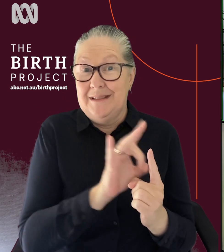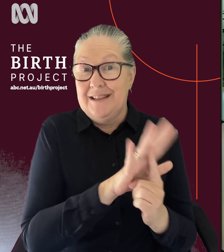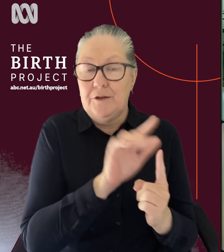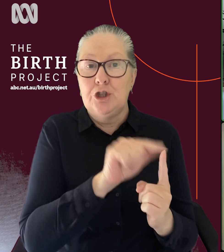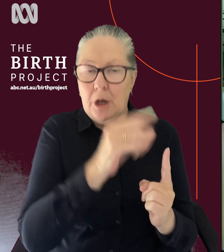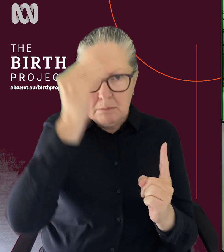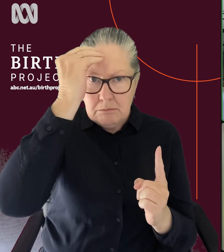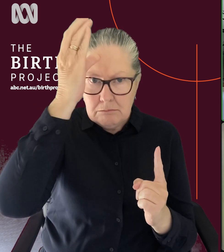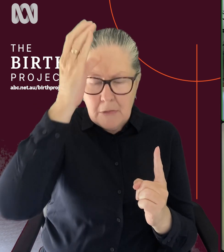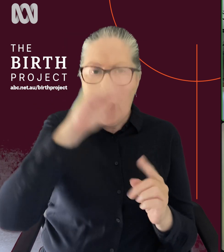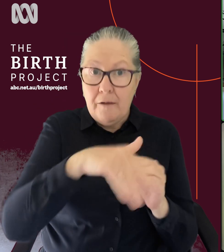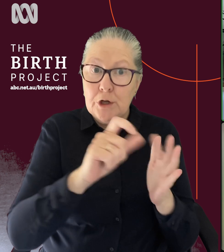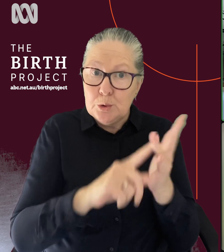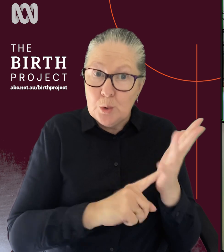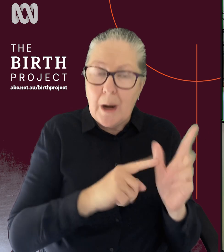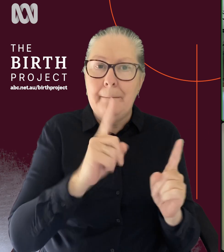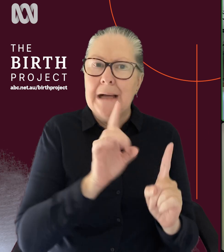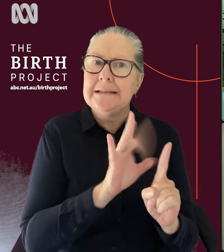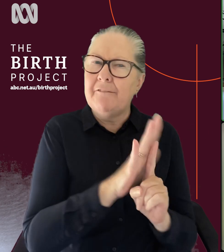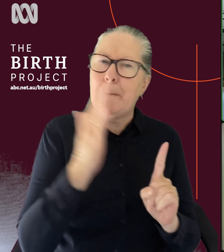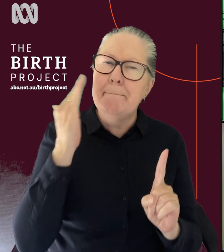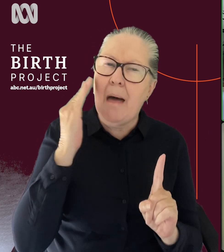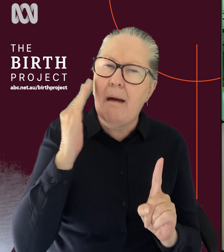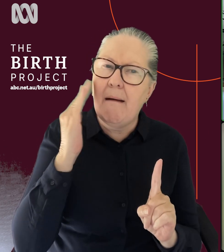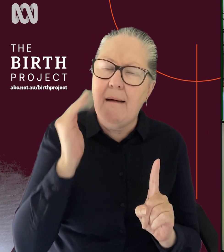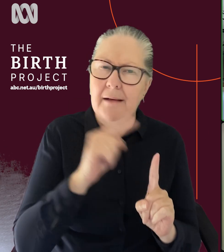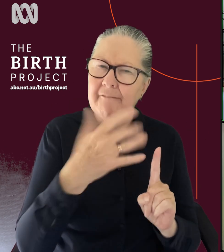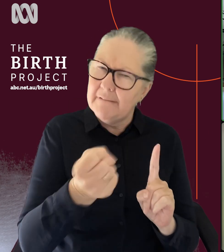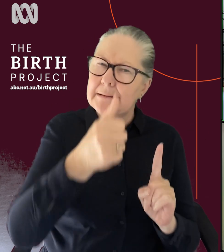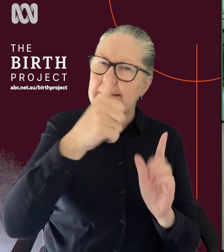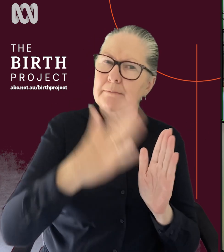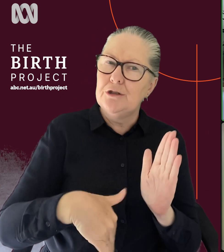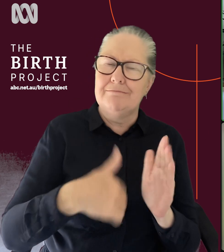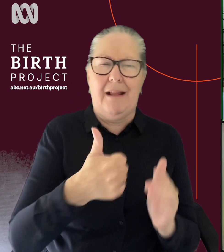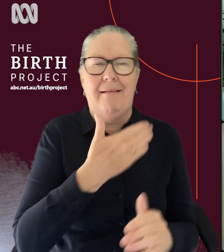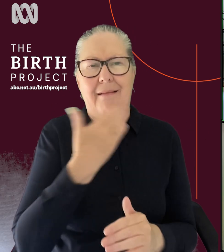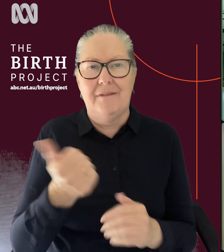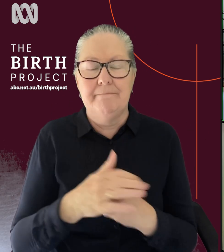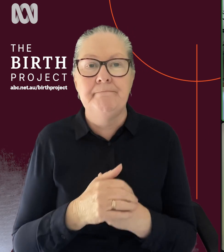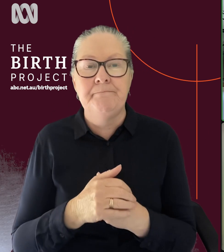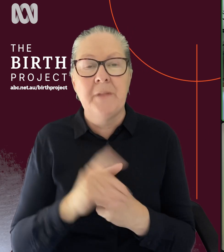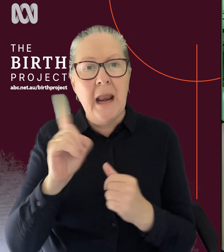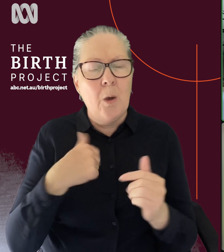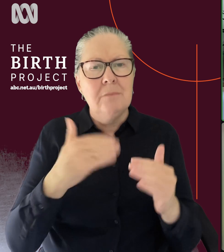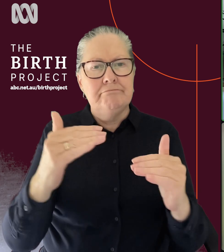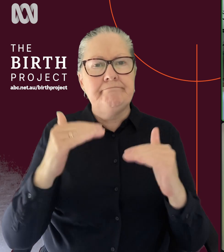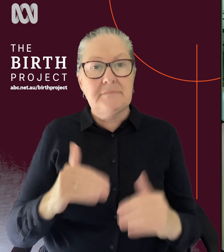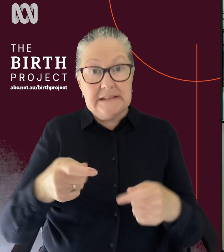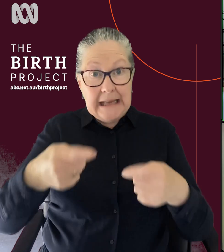her doula knowledge, but just her mother knowledge, you know, from her own experience, which was beautiful. But moving on to the next question,